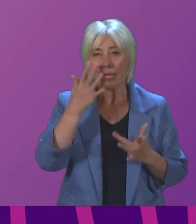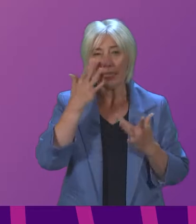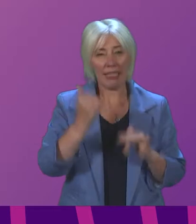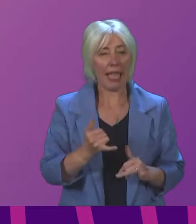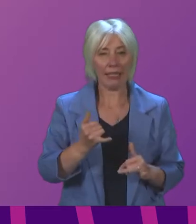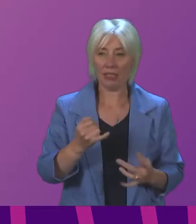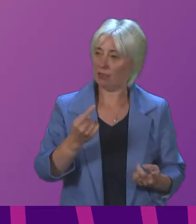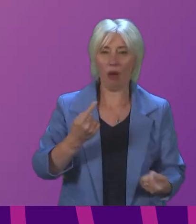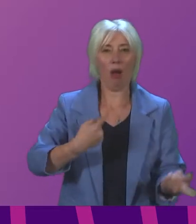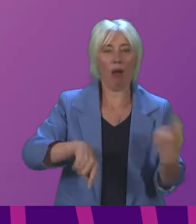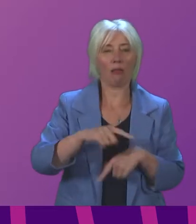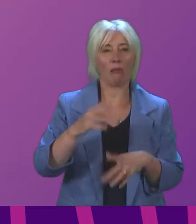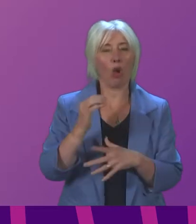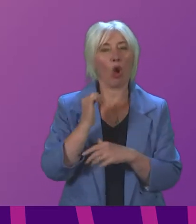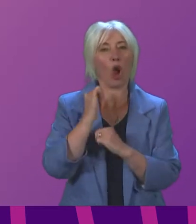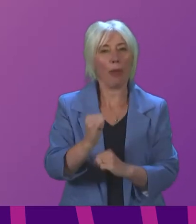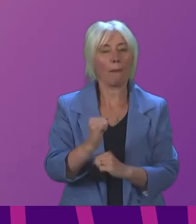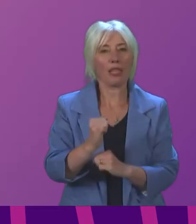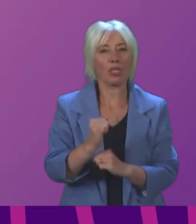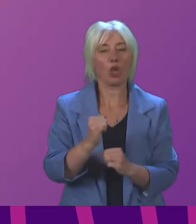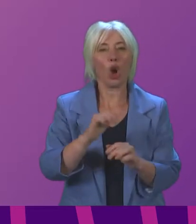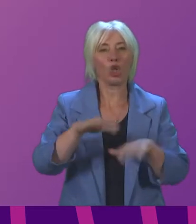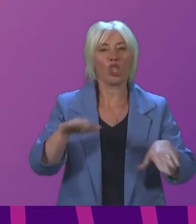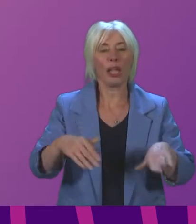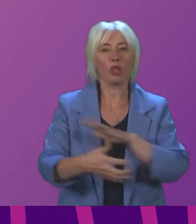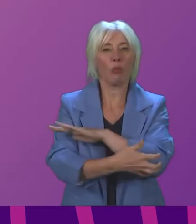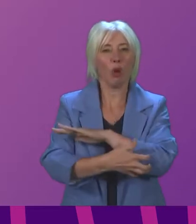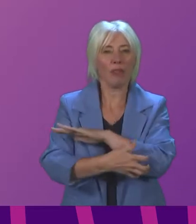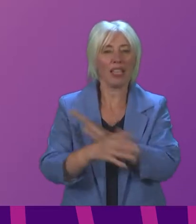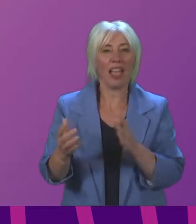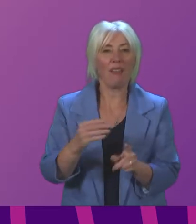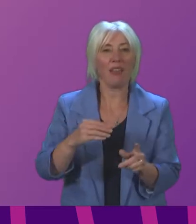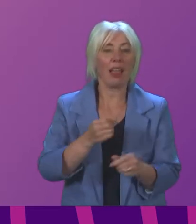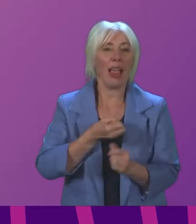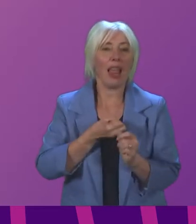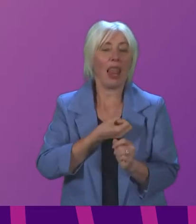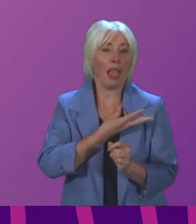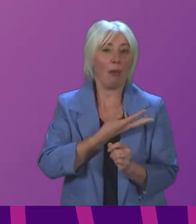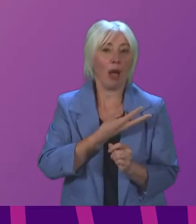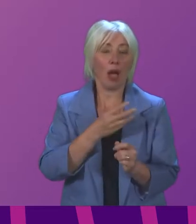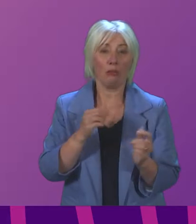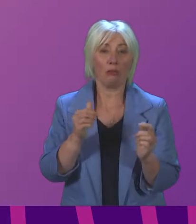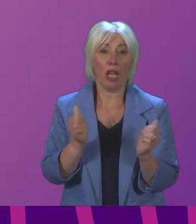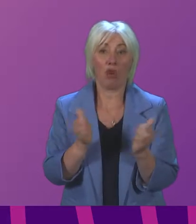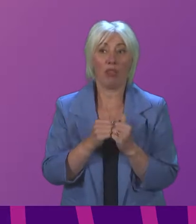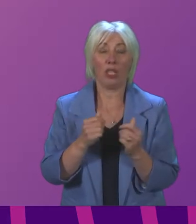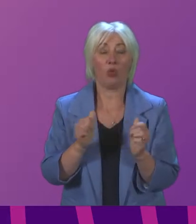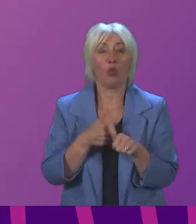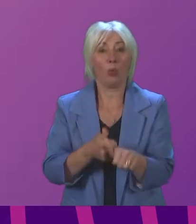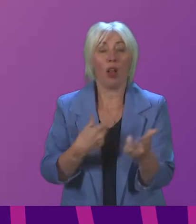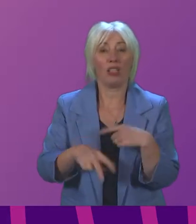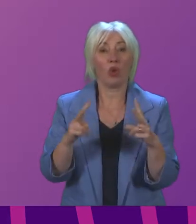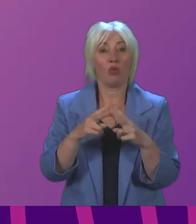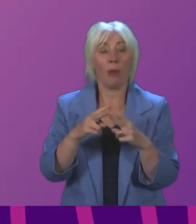commitment to take measures on child poverty will be whether Labour decide to support the Government in doubling the child payment from